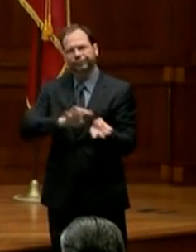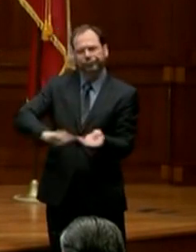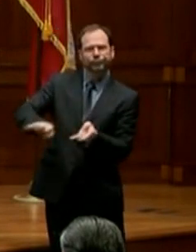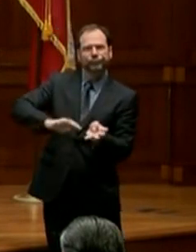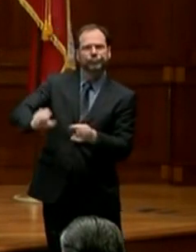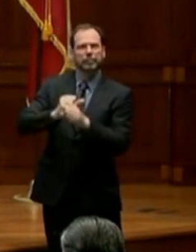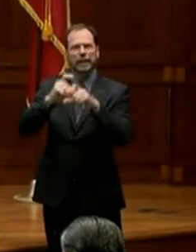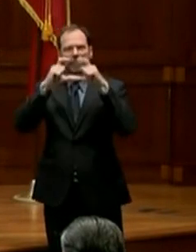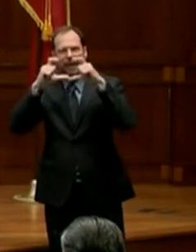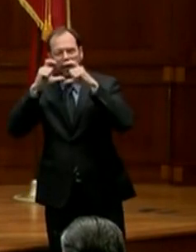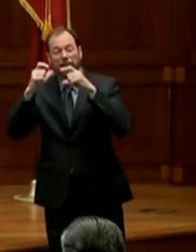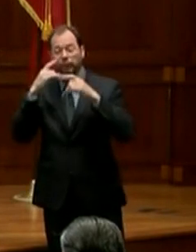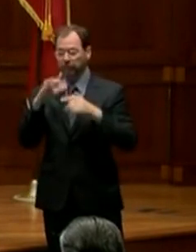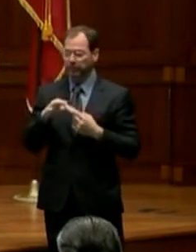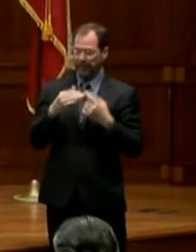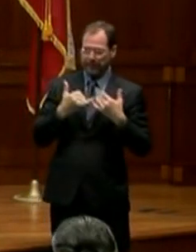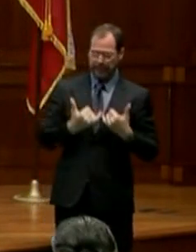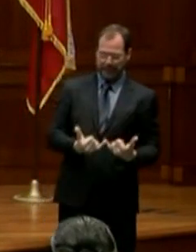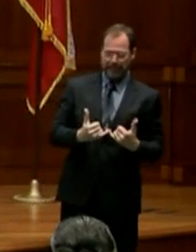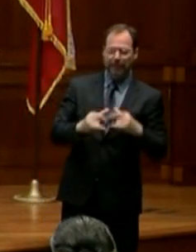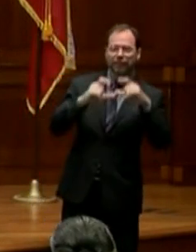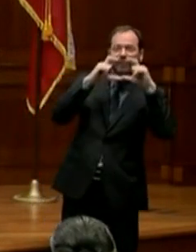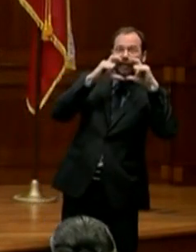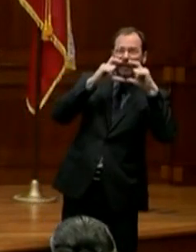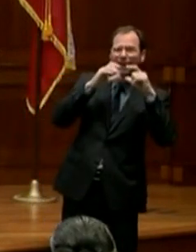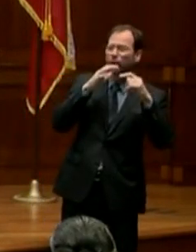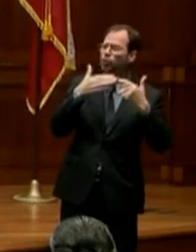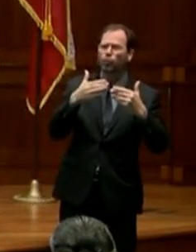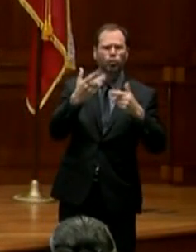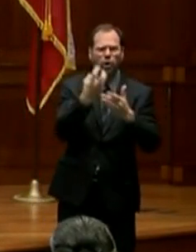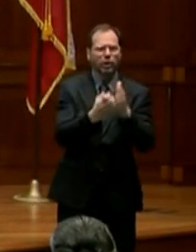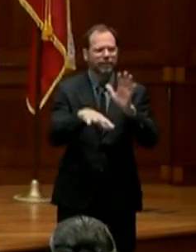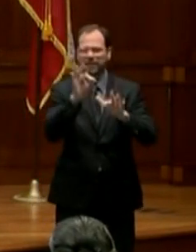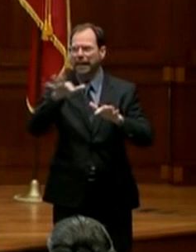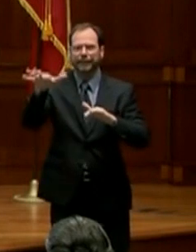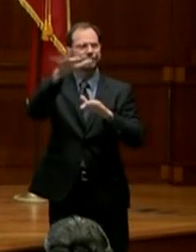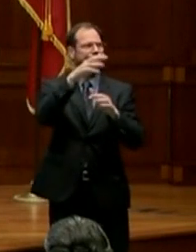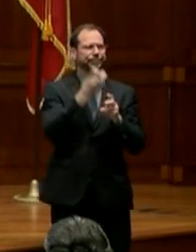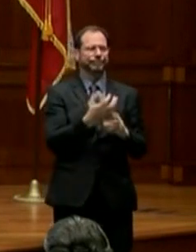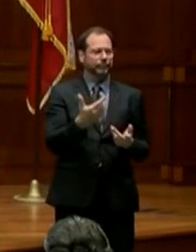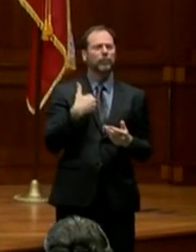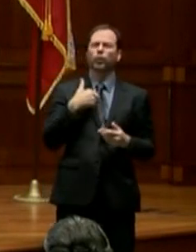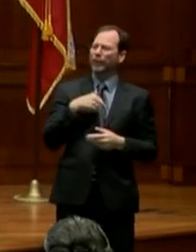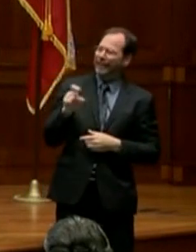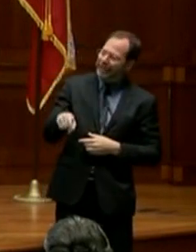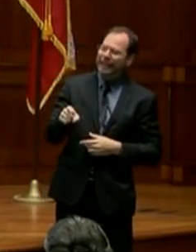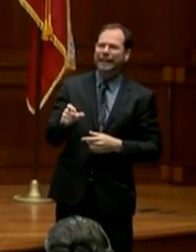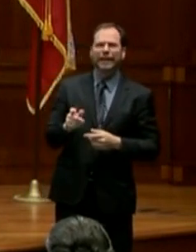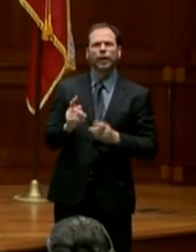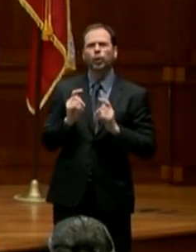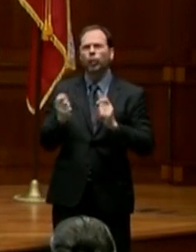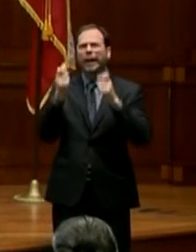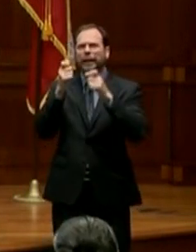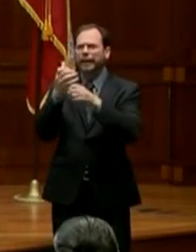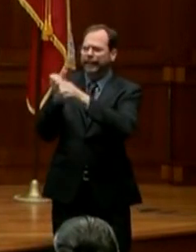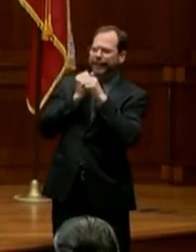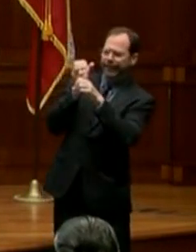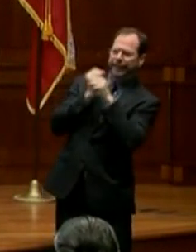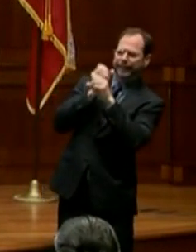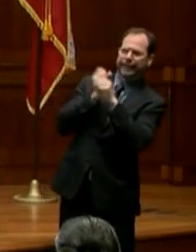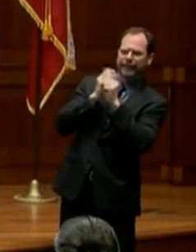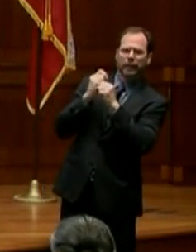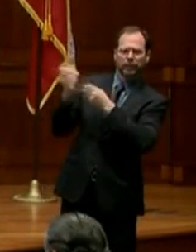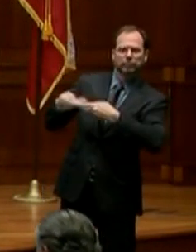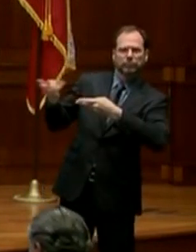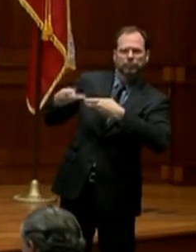in need, especially for the face masks that are in such high demand, we needed an automatic supply that we would be able to rely